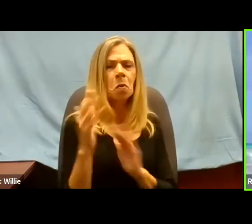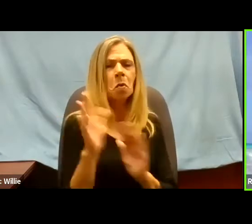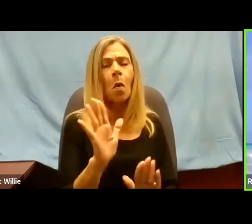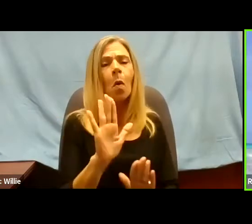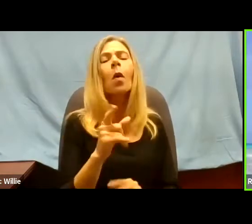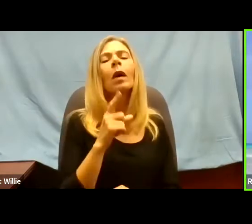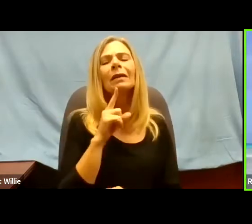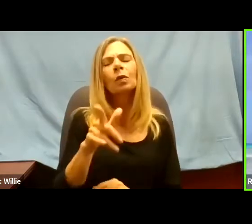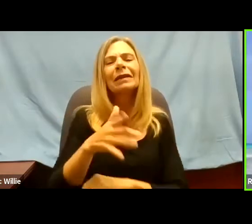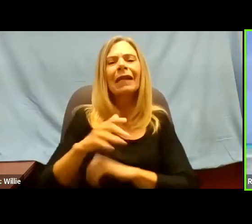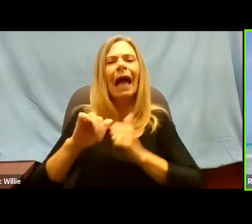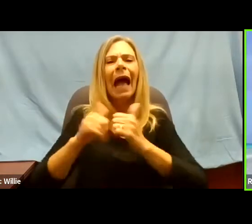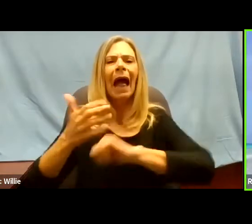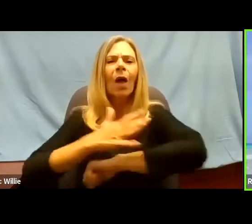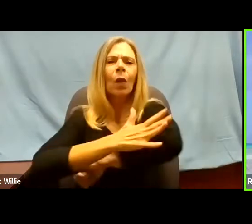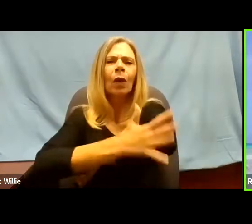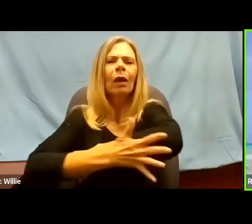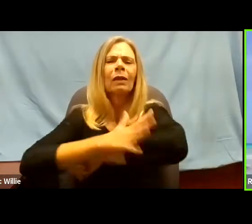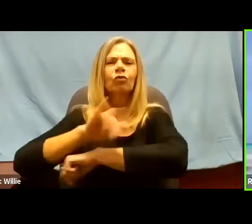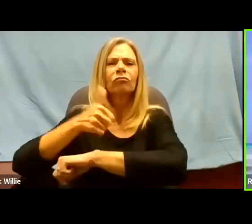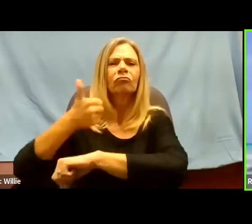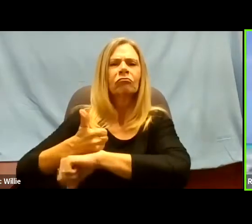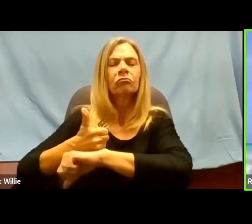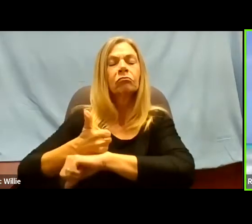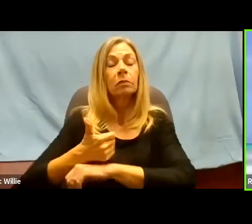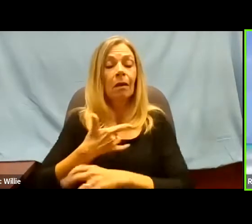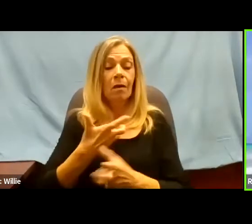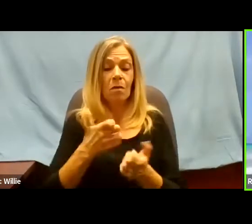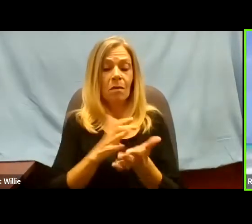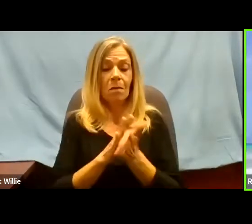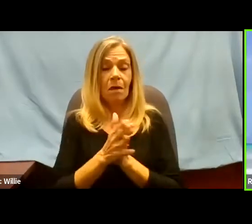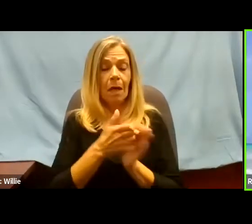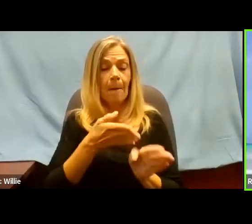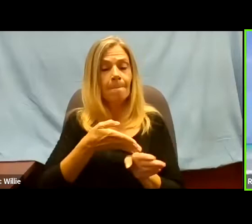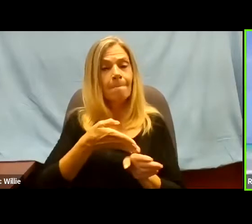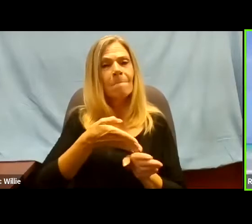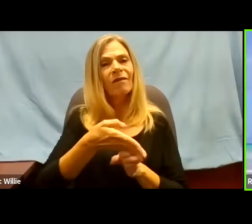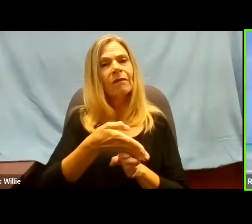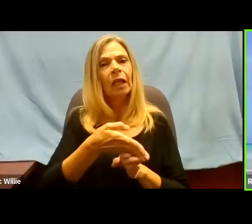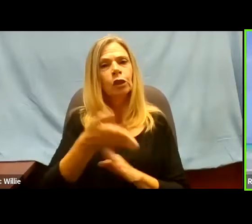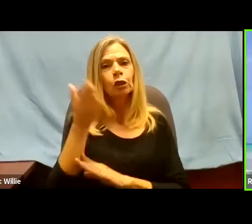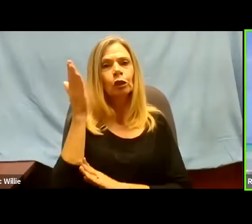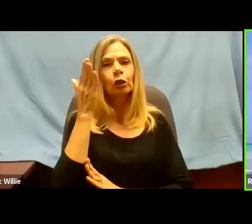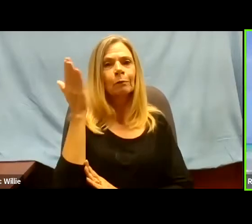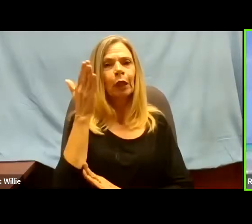I wanted to be a professional speaker. I wanted to be a consultant. But death